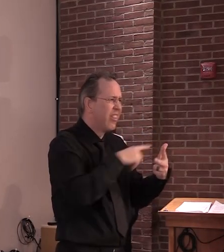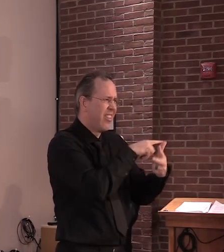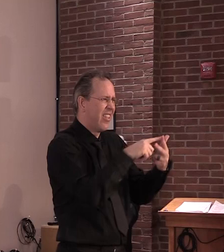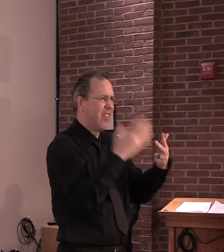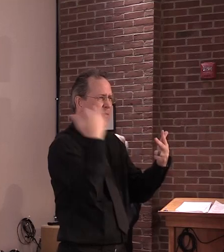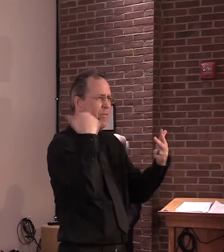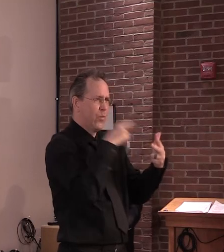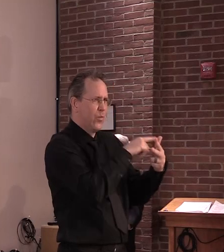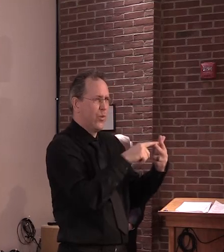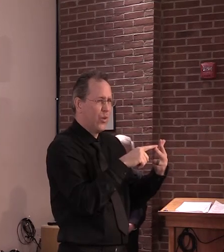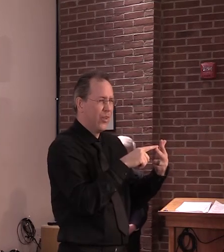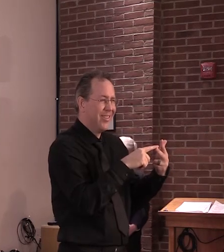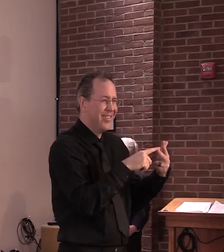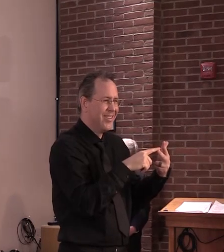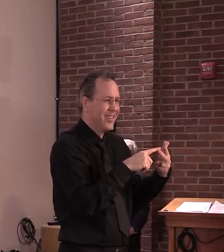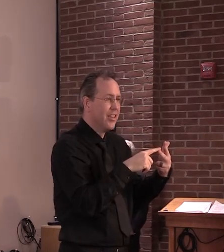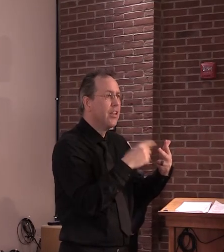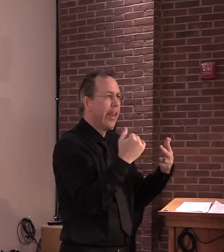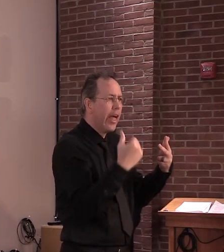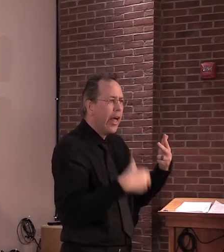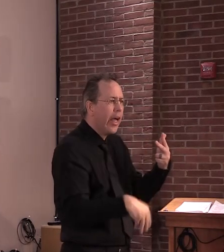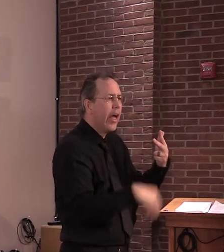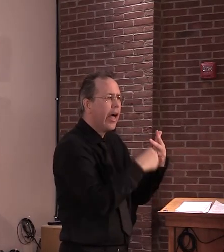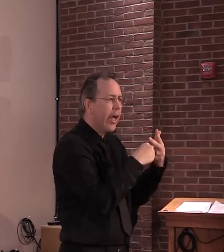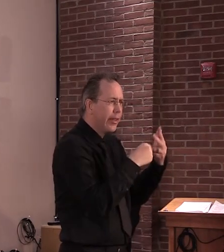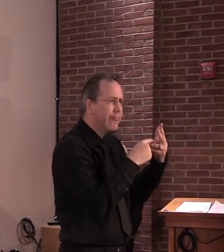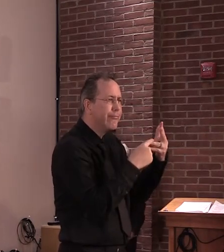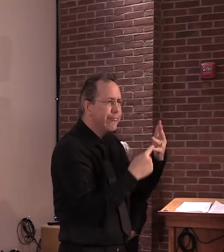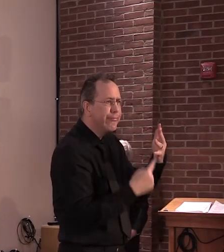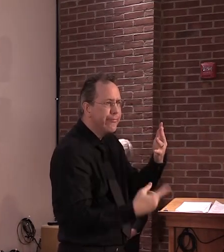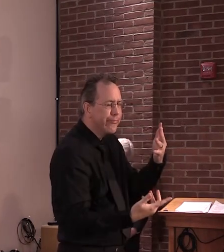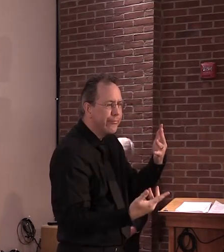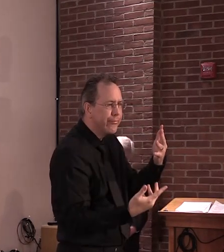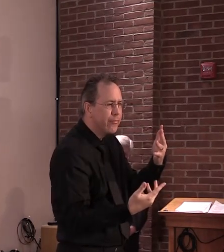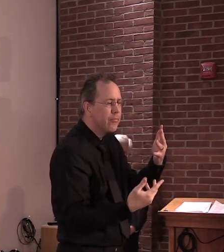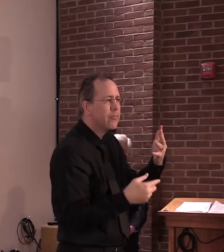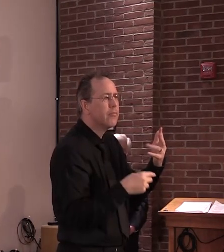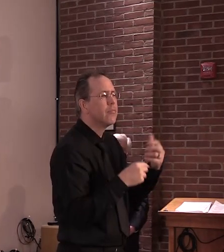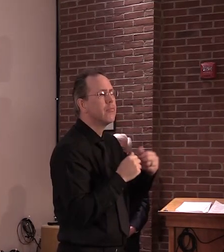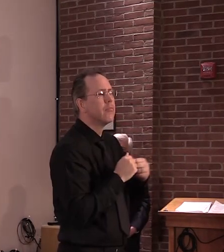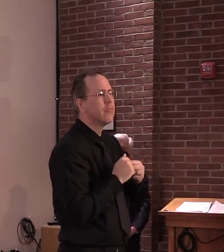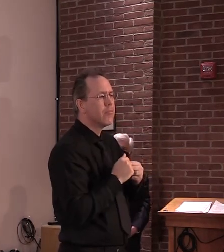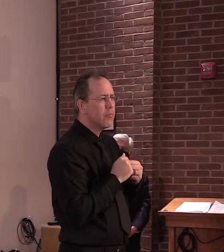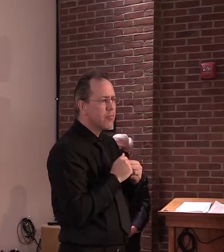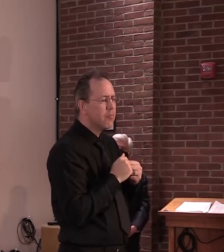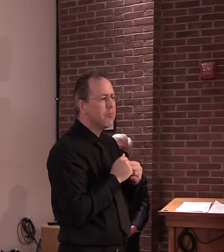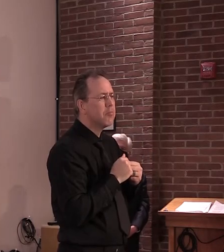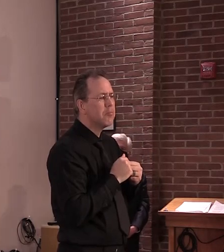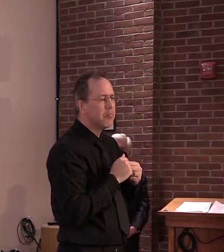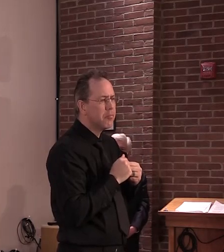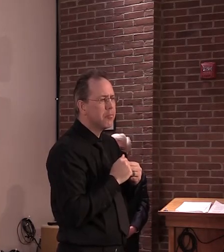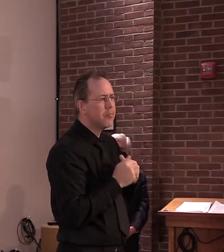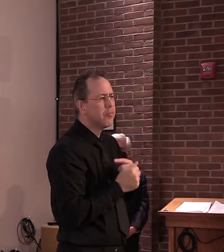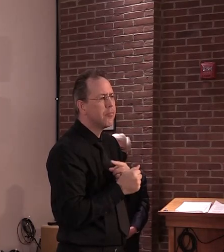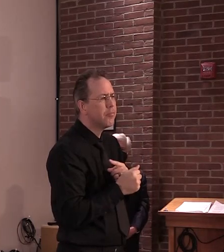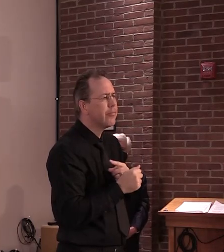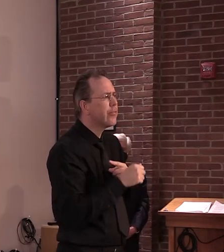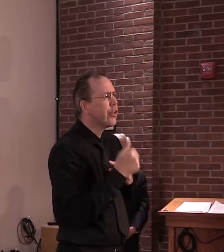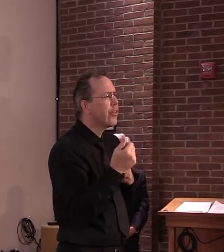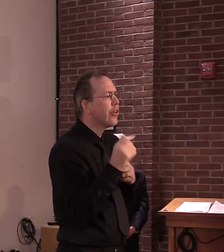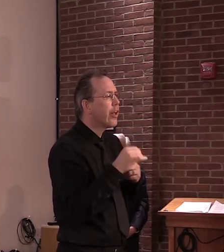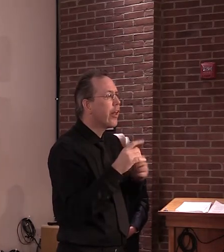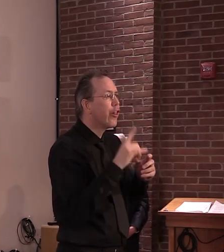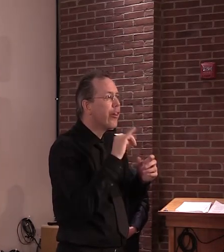list now has expanded quite a bit to some things that we traditionally call viral illness in general.